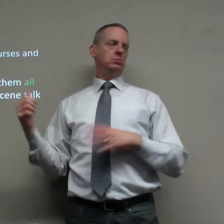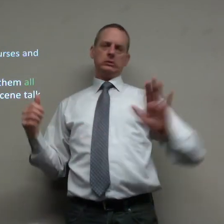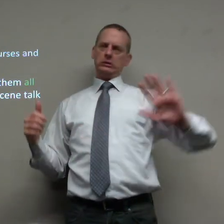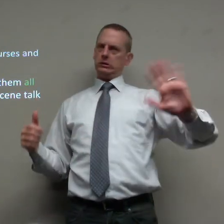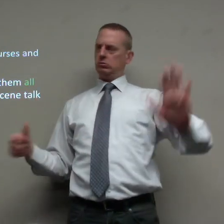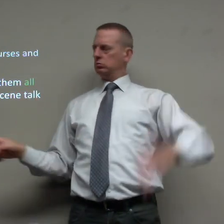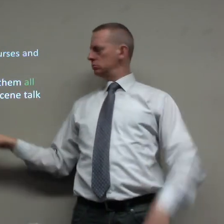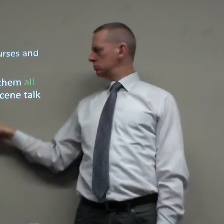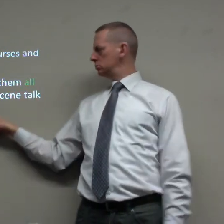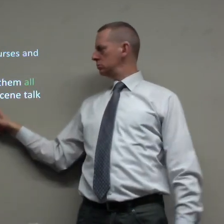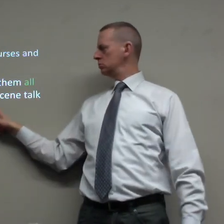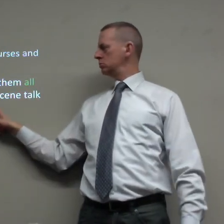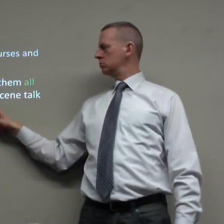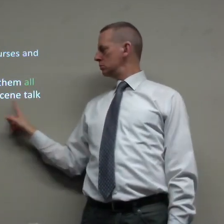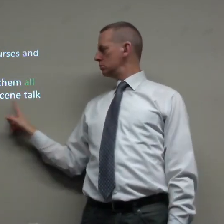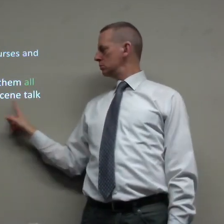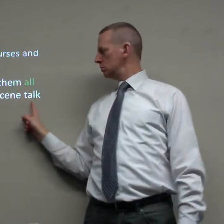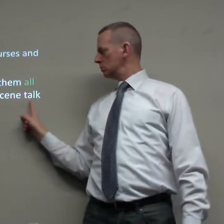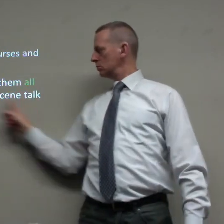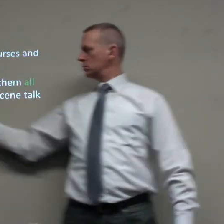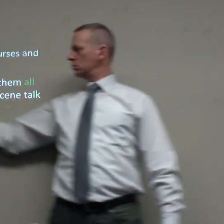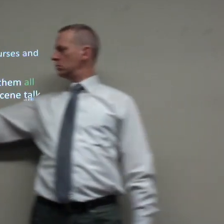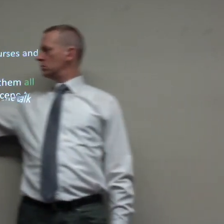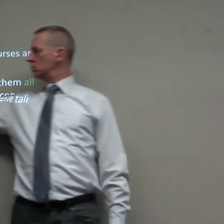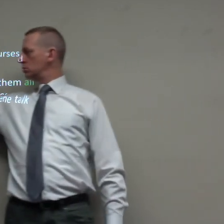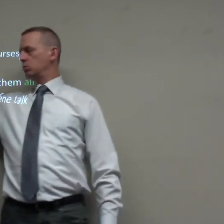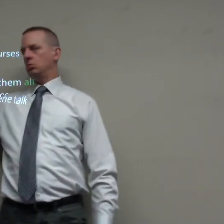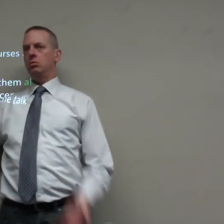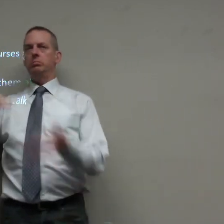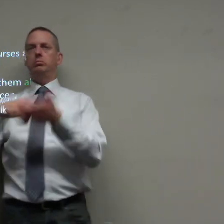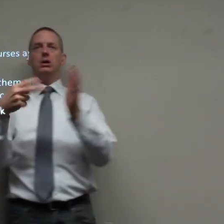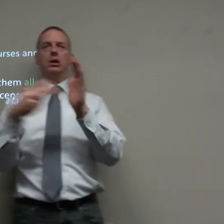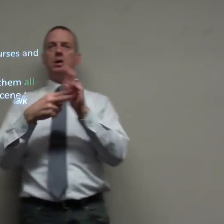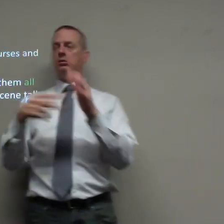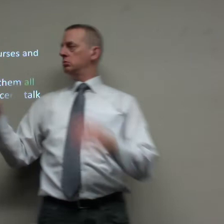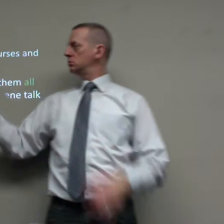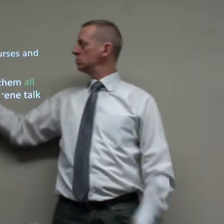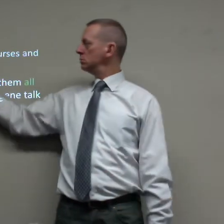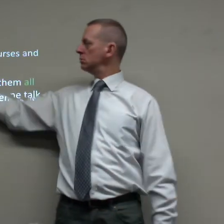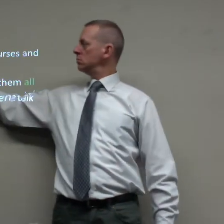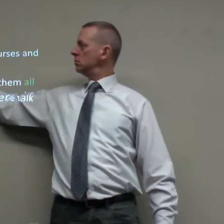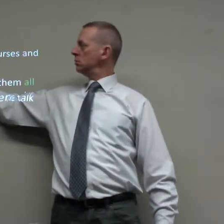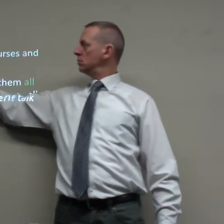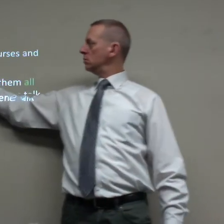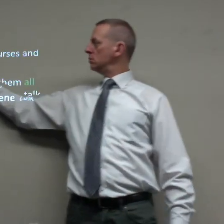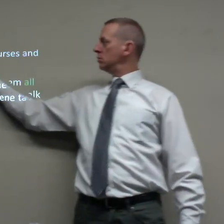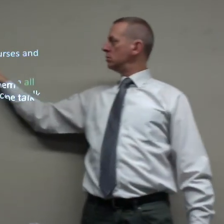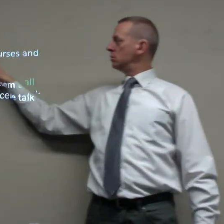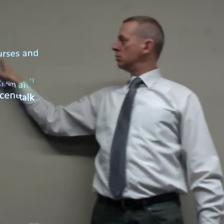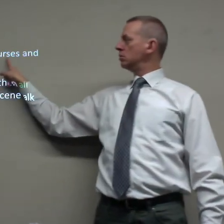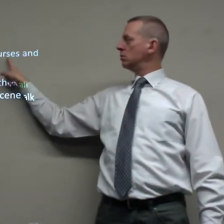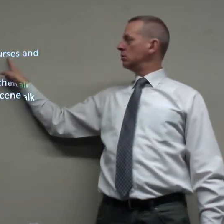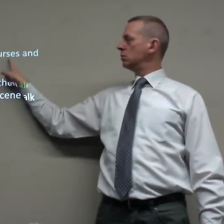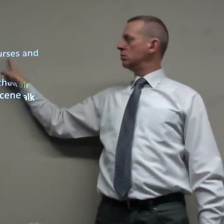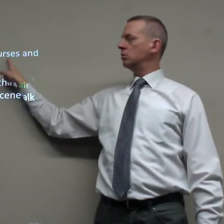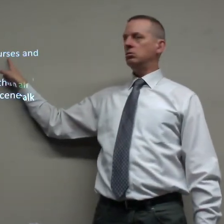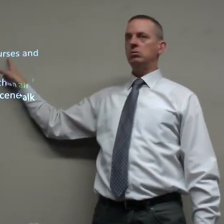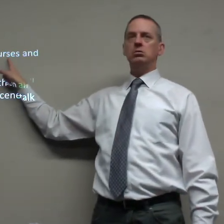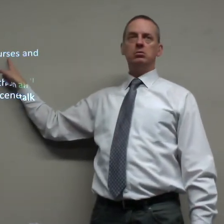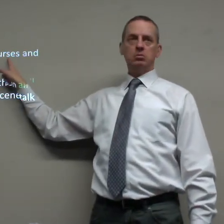vod is full of